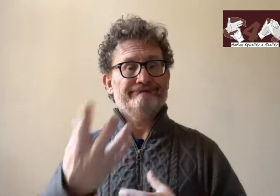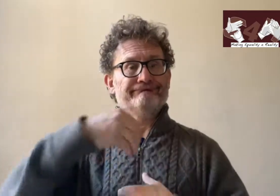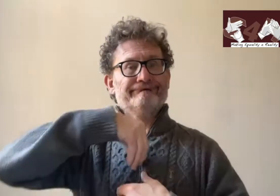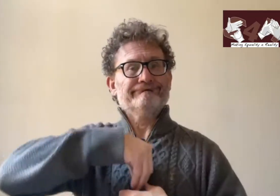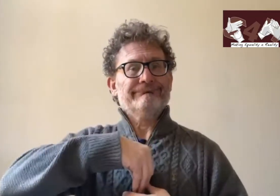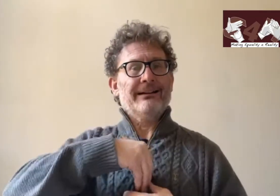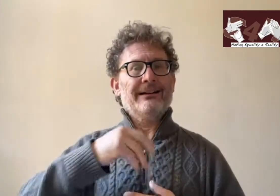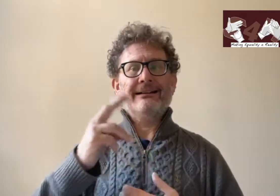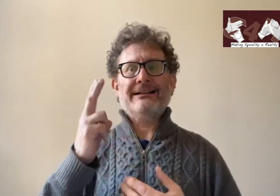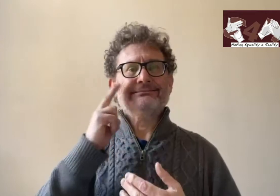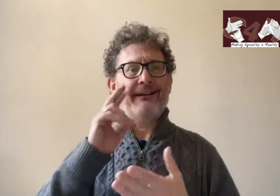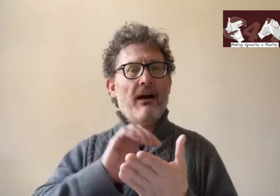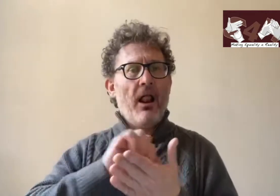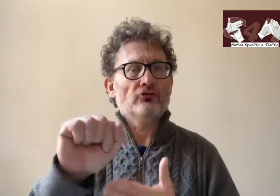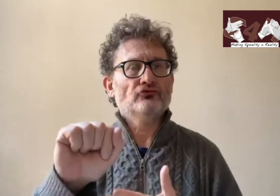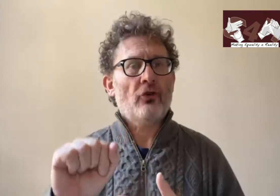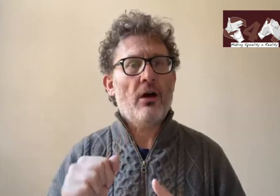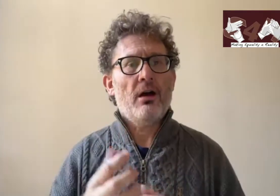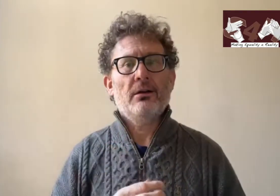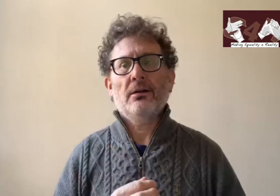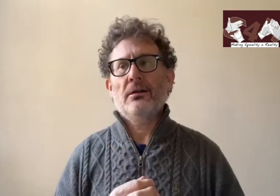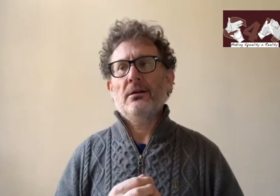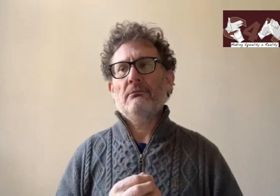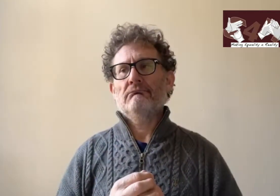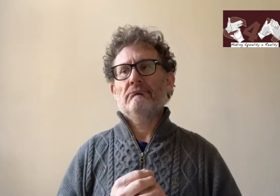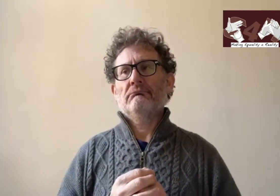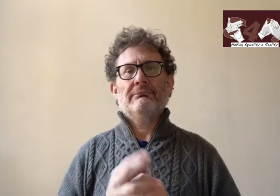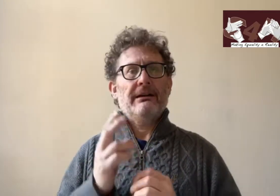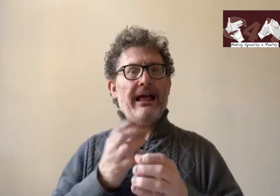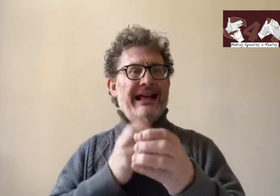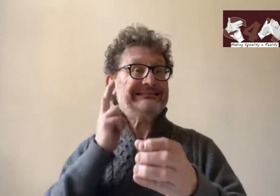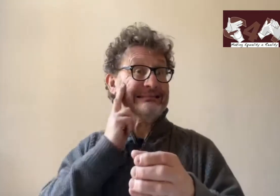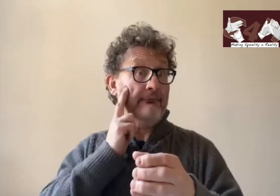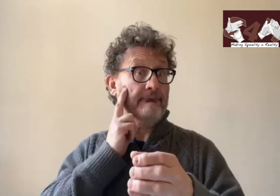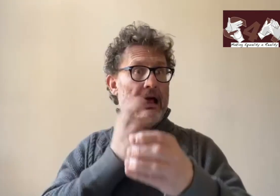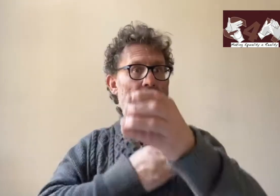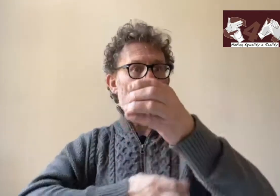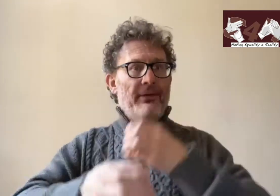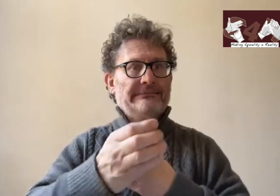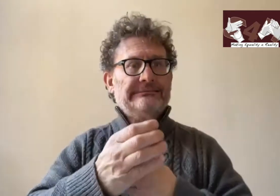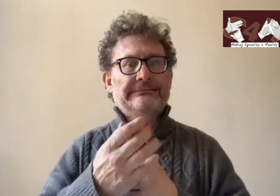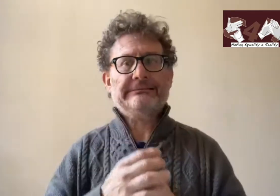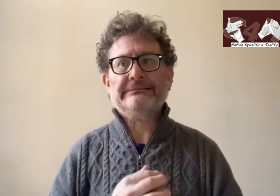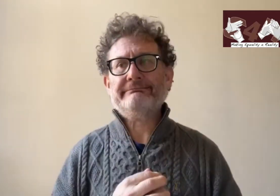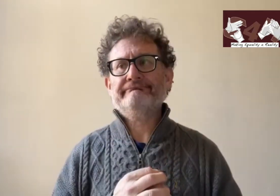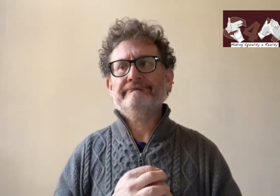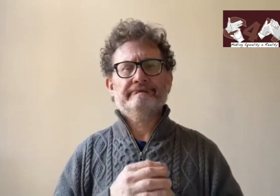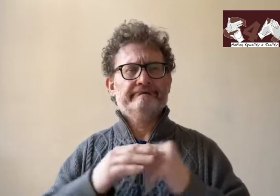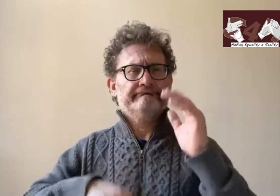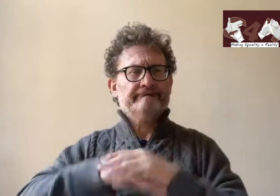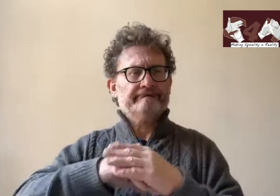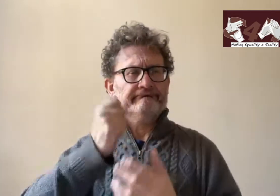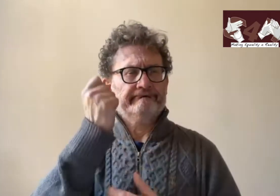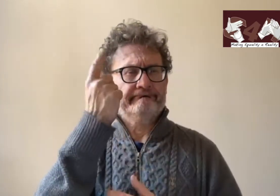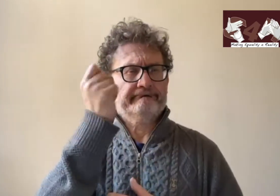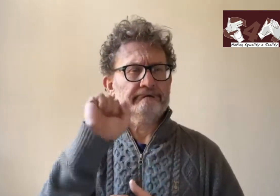you're going to miss out you're going miss out on deaf culture really understanding what it means to empathize with a deaf person to